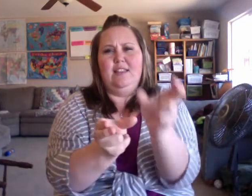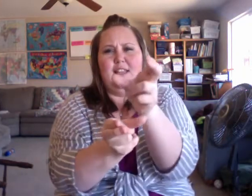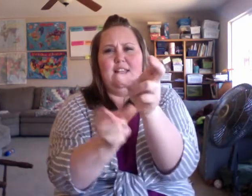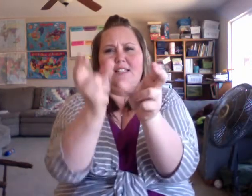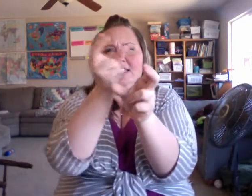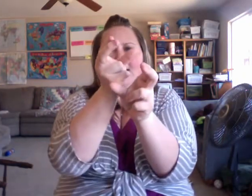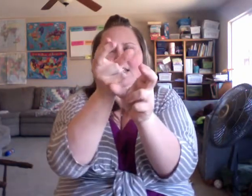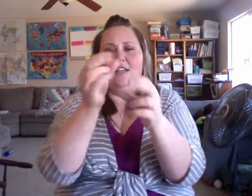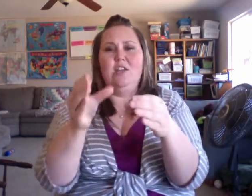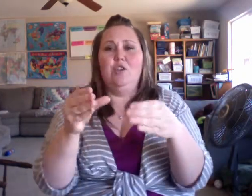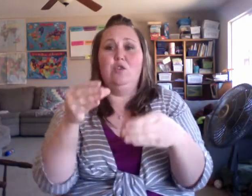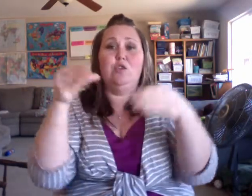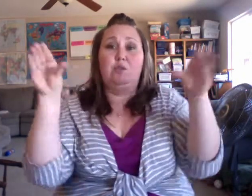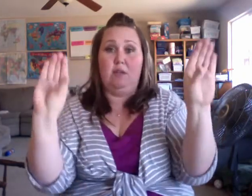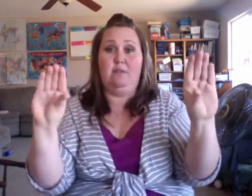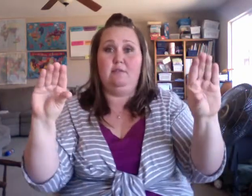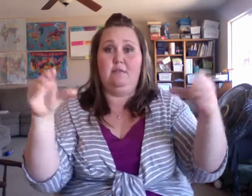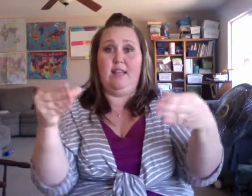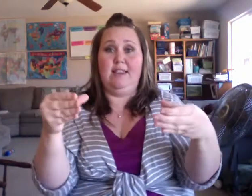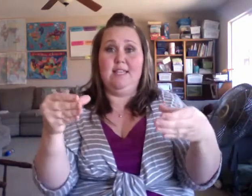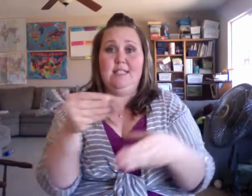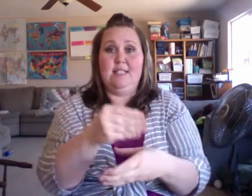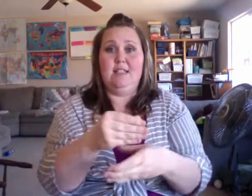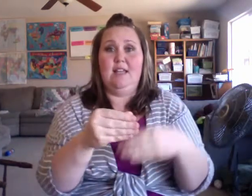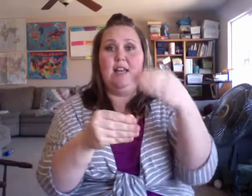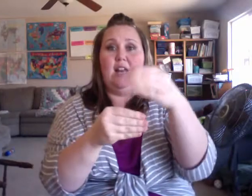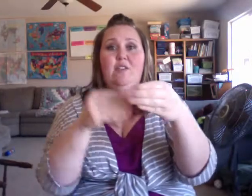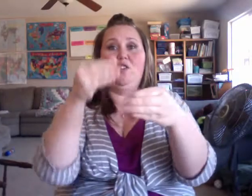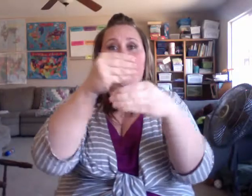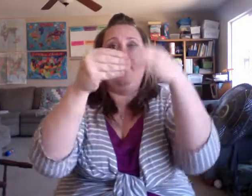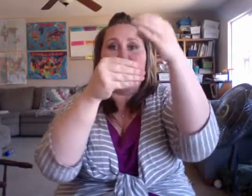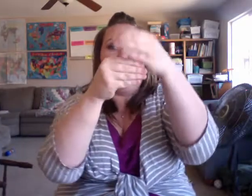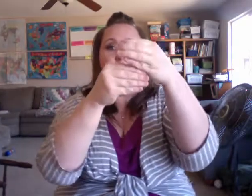this. You could do it like this and show how they stack.